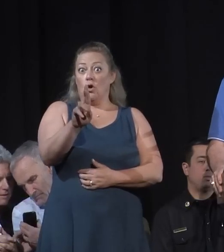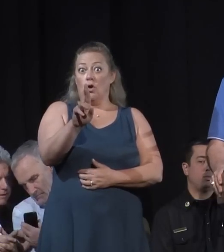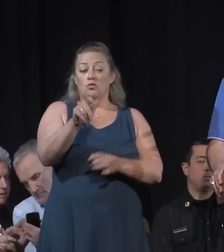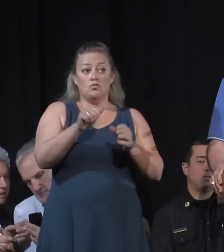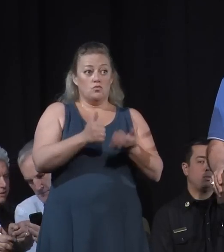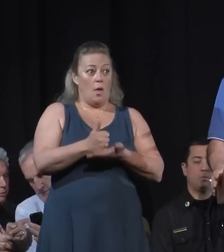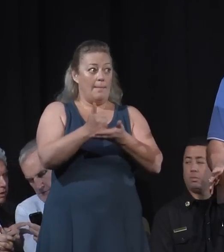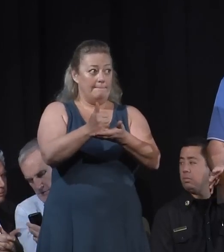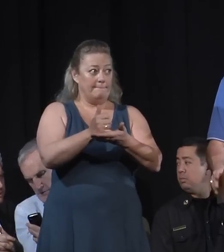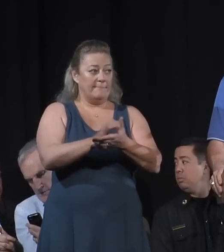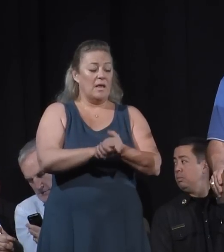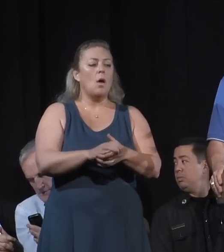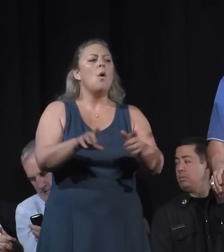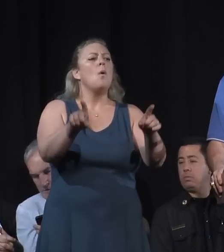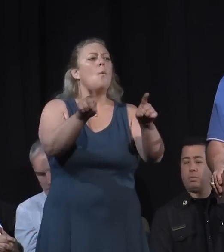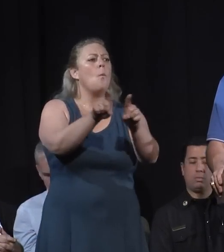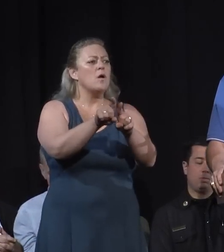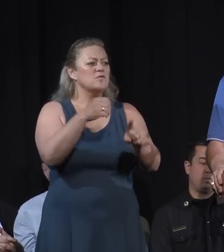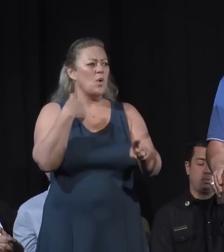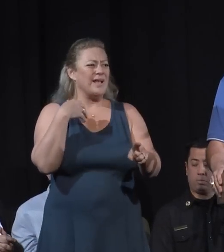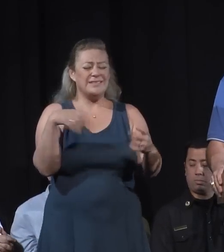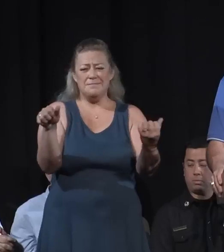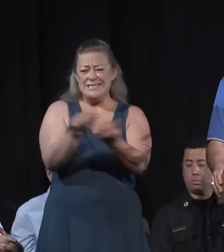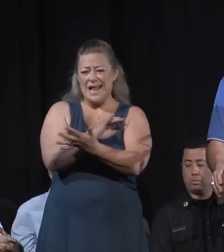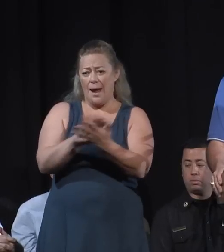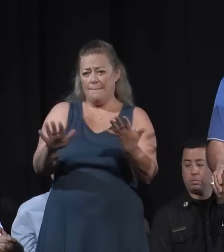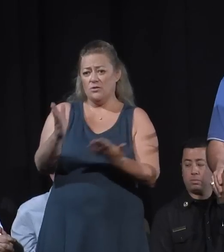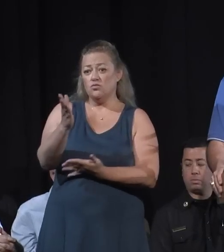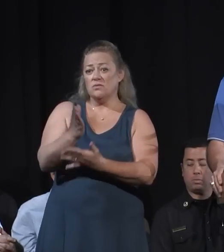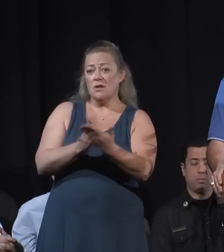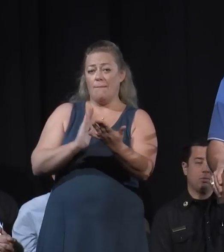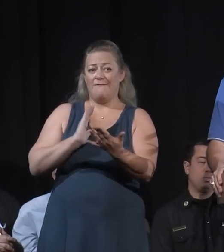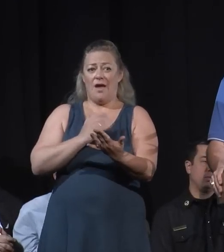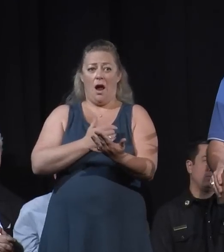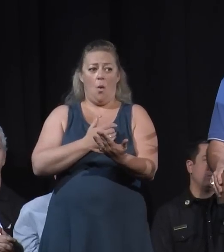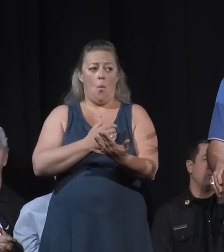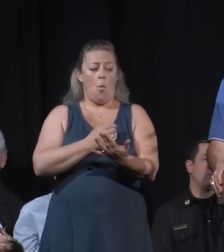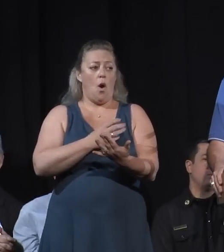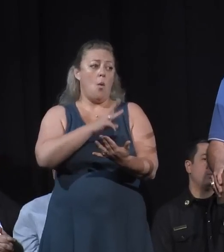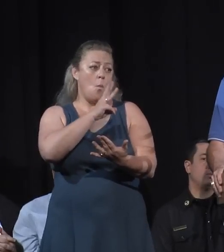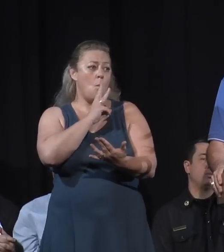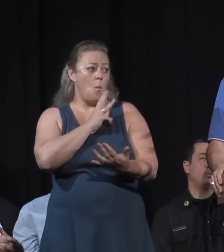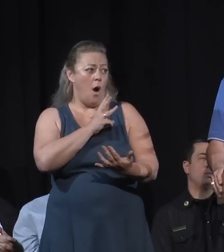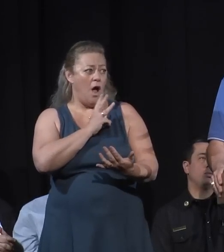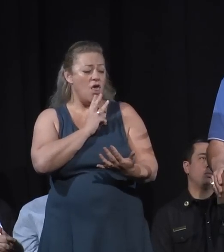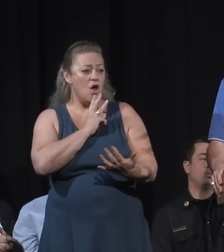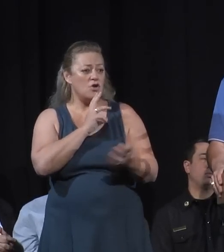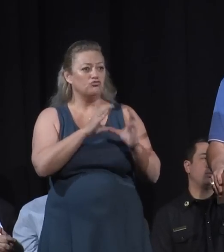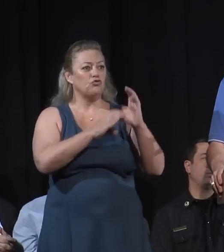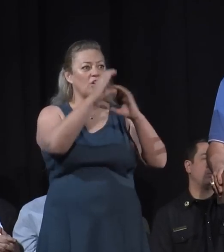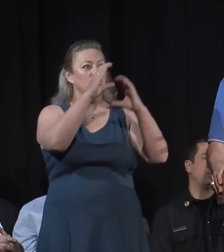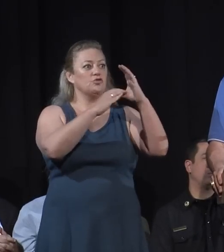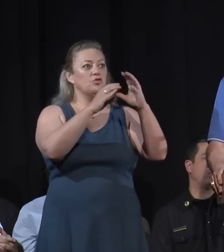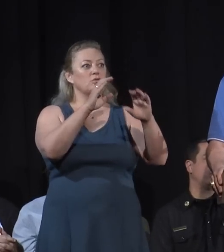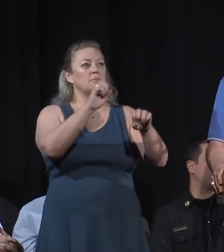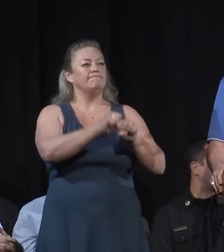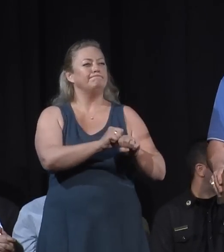We also had some damage to some of our water infrastructure up on the hillside.